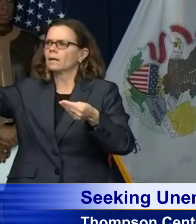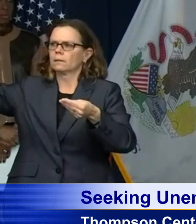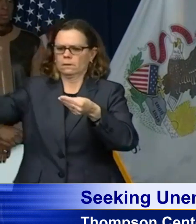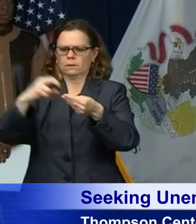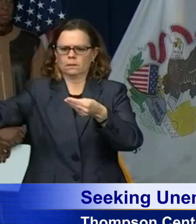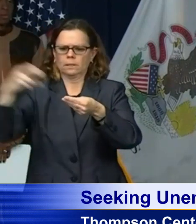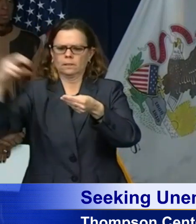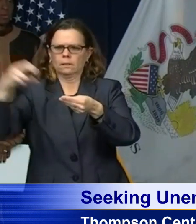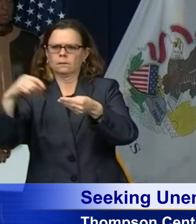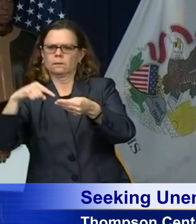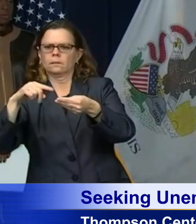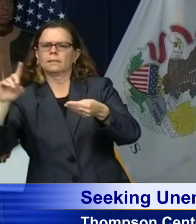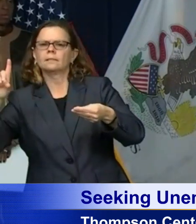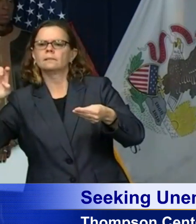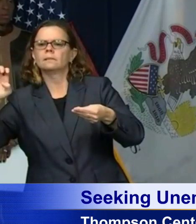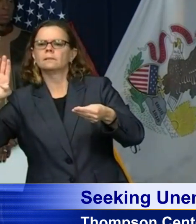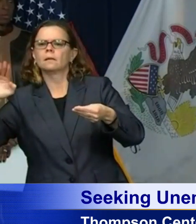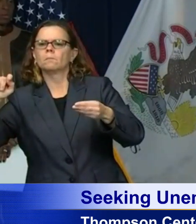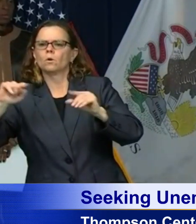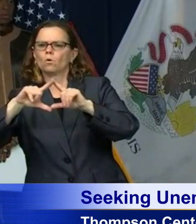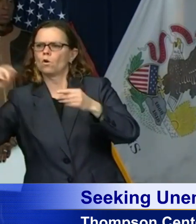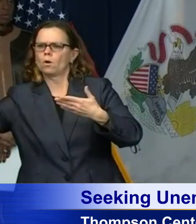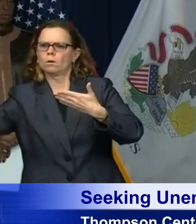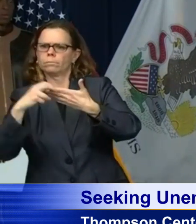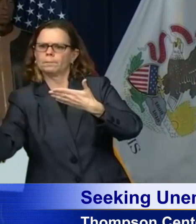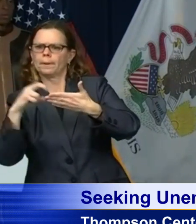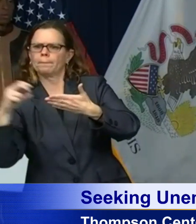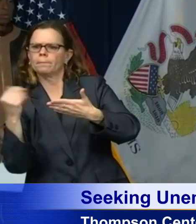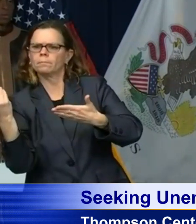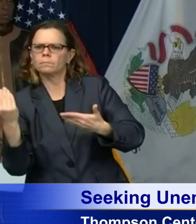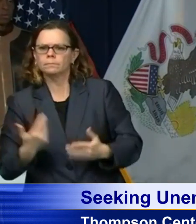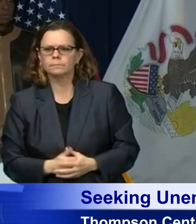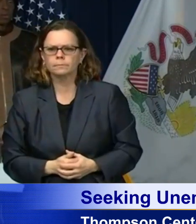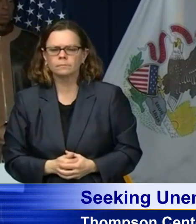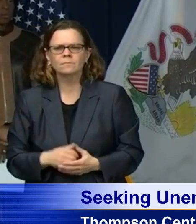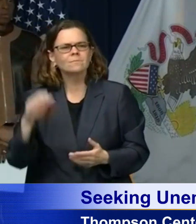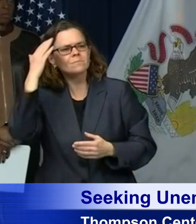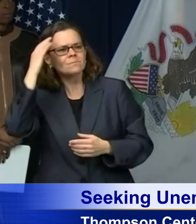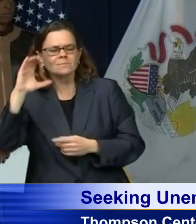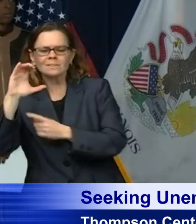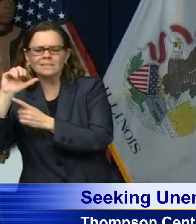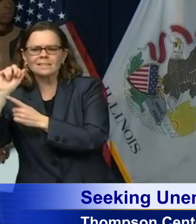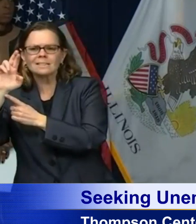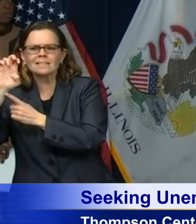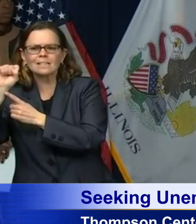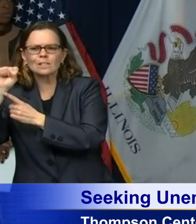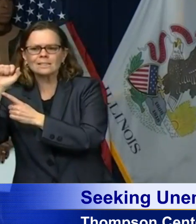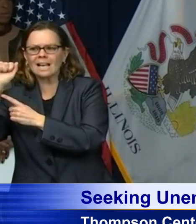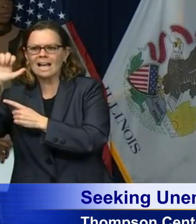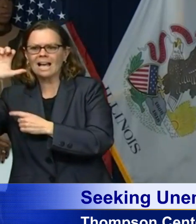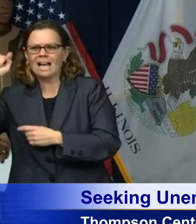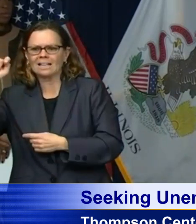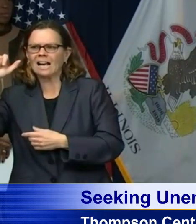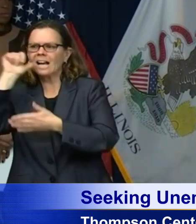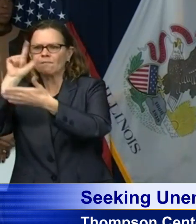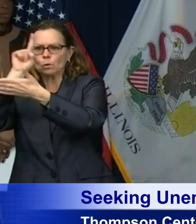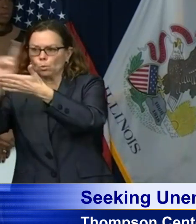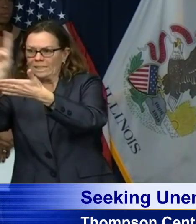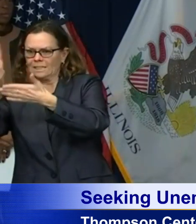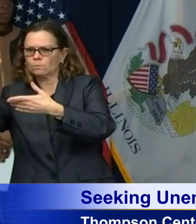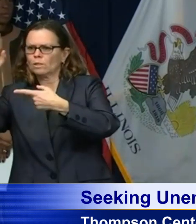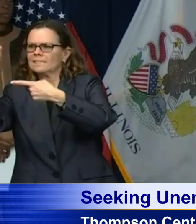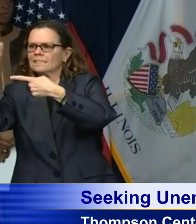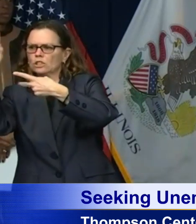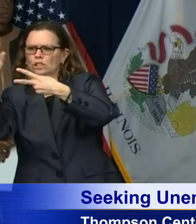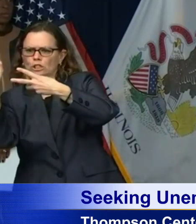for, is that for everyone, even if they worked part-time or do they have to work a certain number of hours to receive that extra 600 as